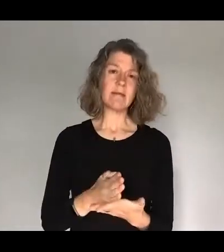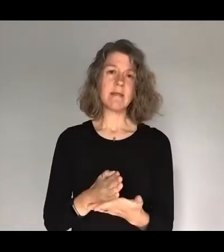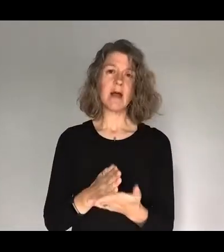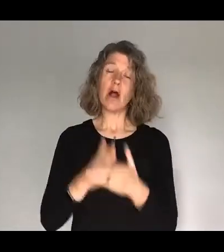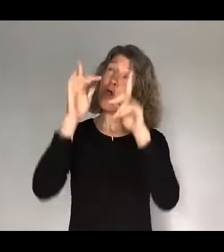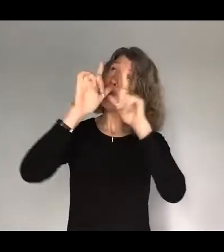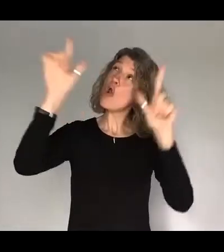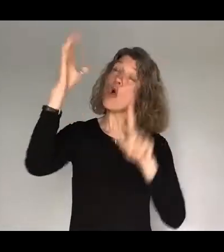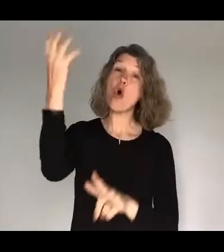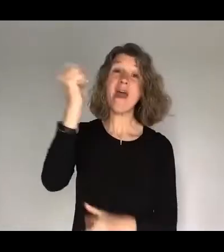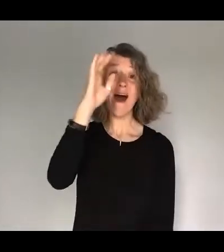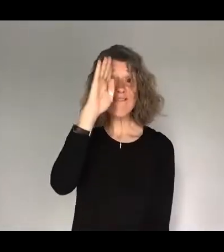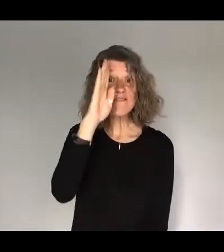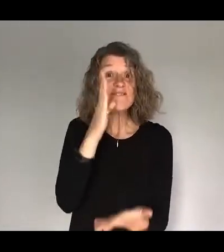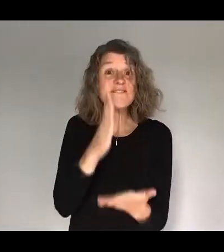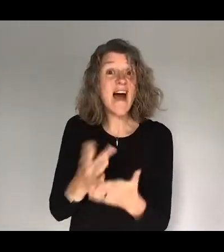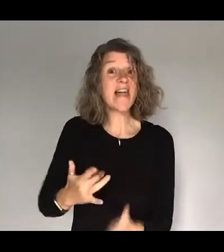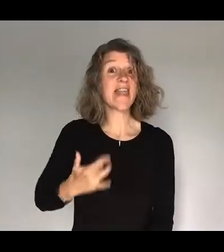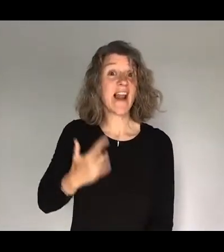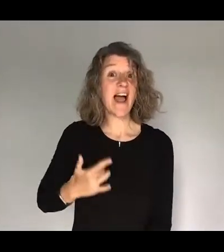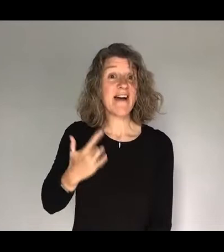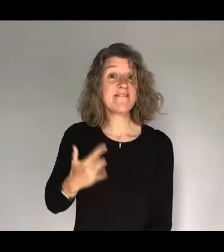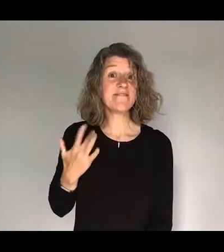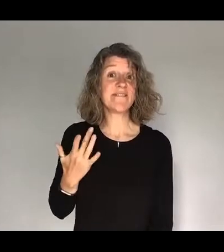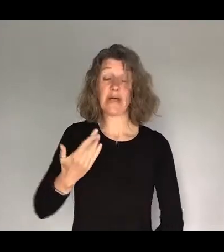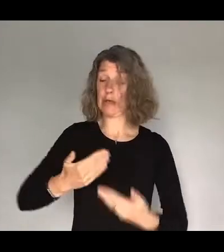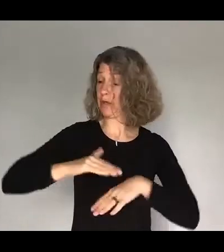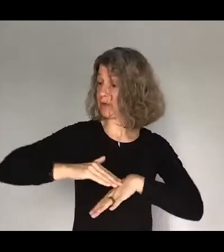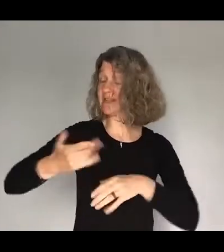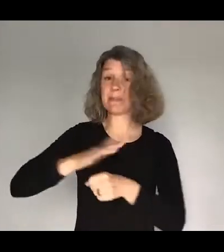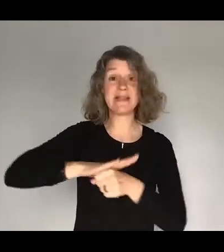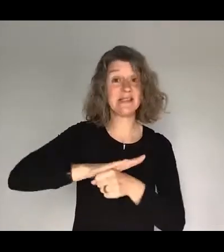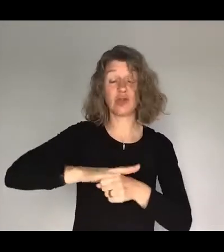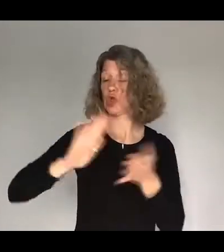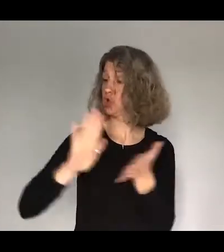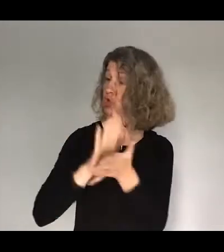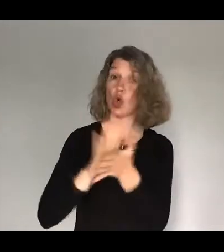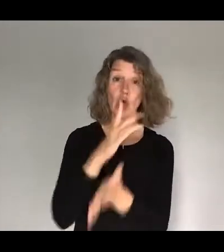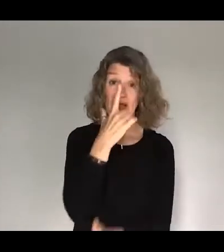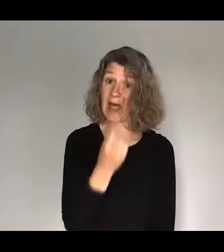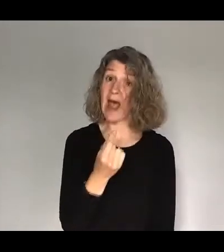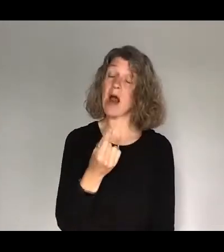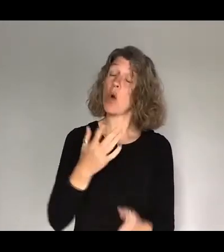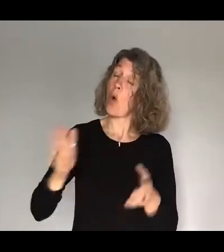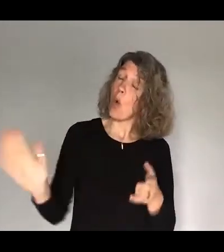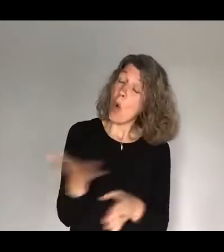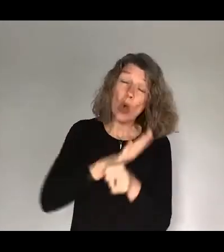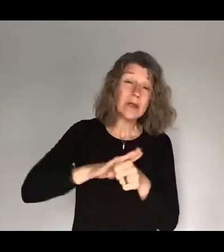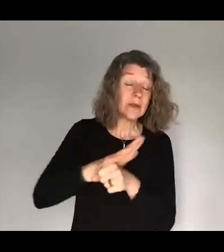of faith, where there is in all circumstances joy, in all circumstances peace, and in all circumstances hope.